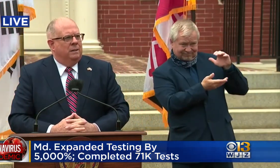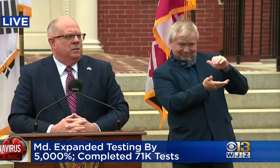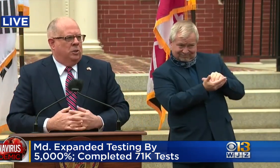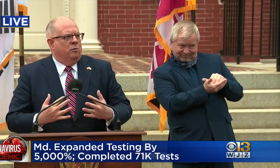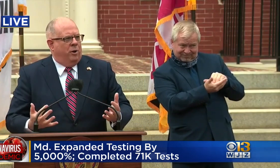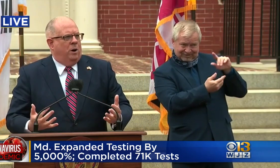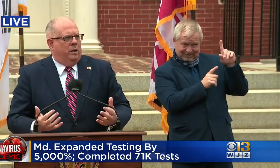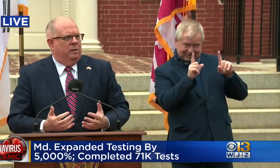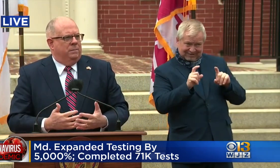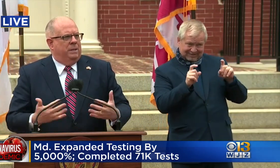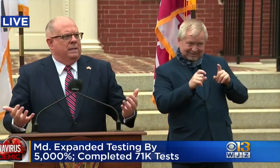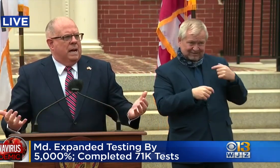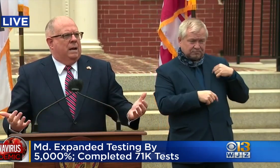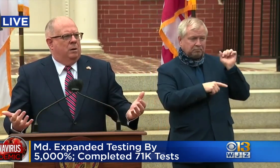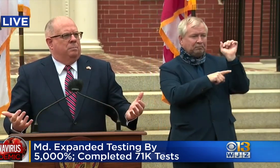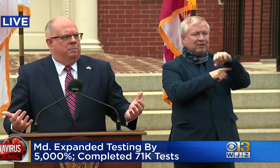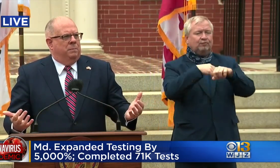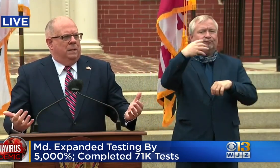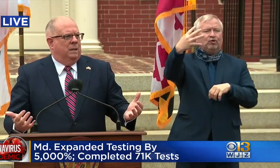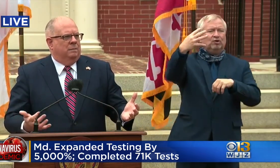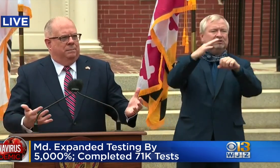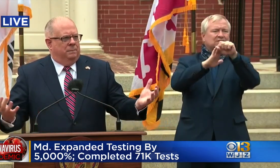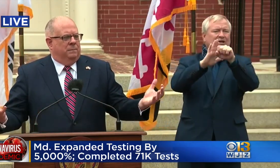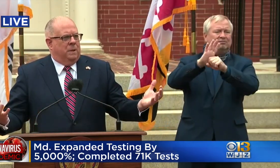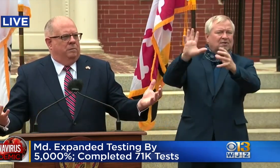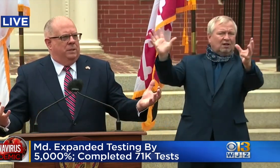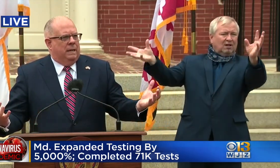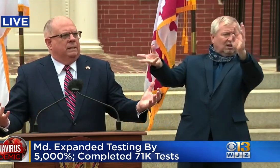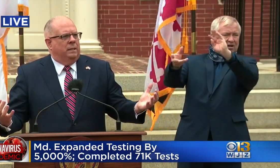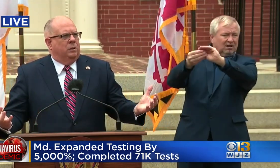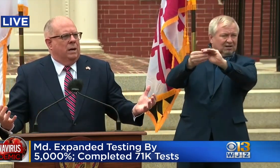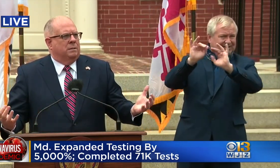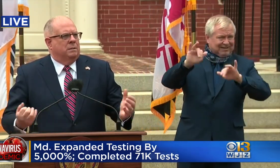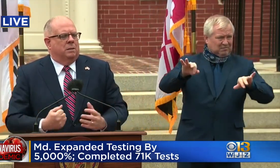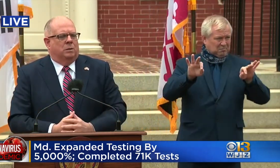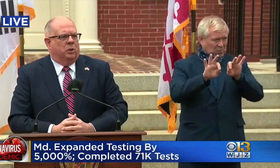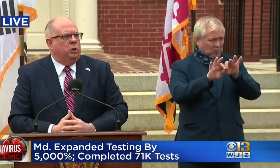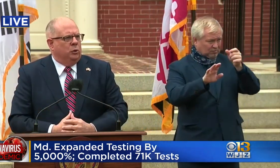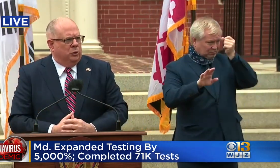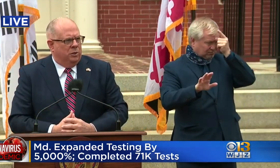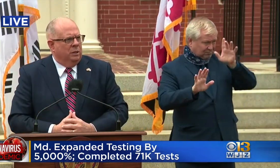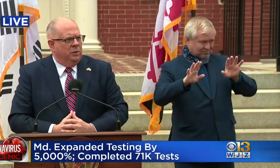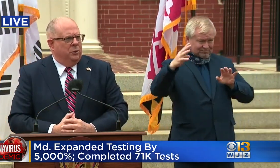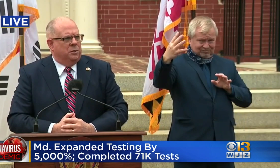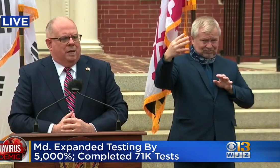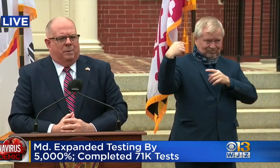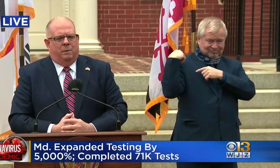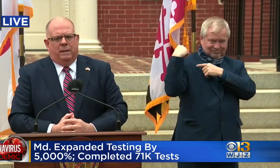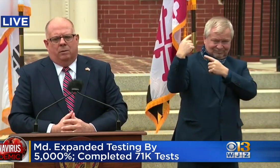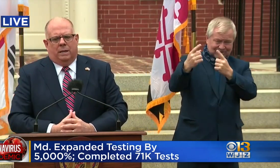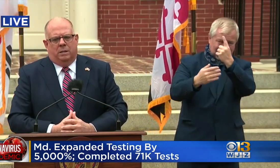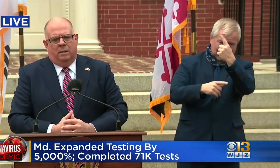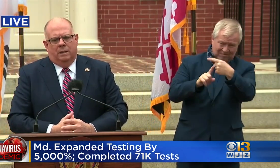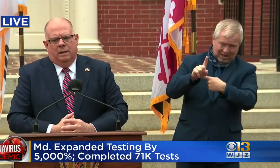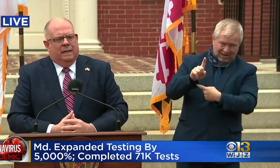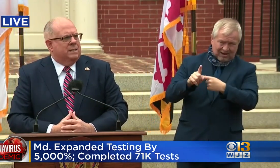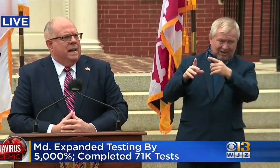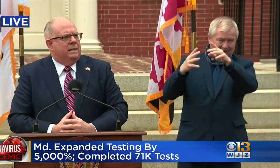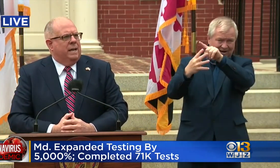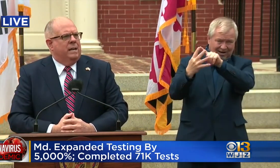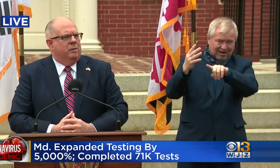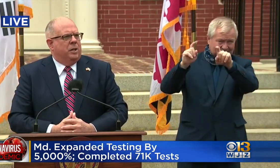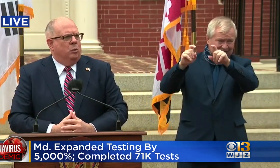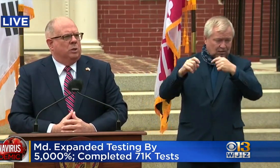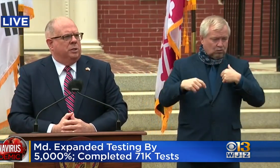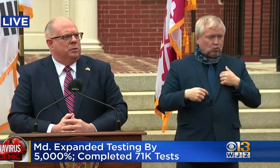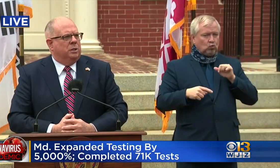so far in the, in the entire COVID-19 crisis. So it's a huge, huge step in the right direction. It's